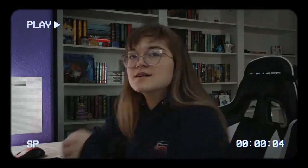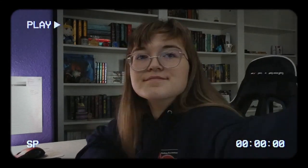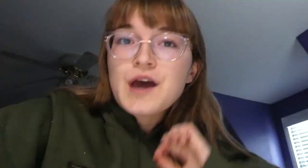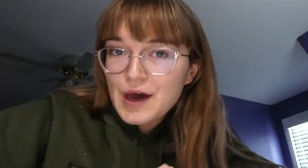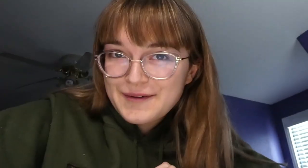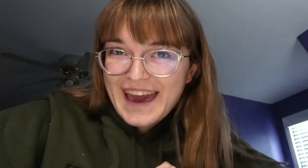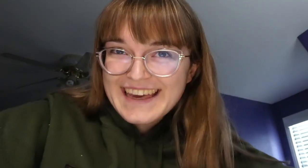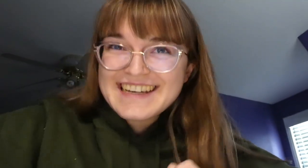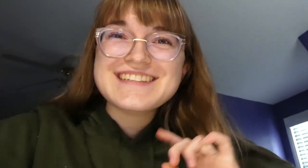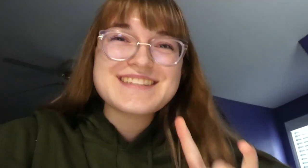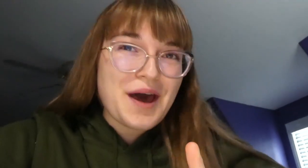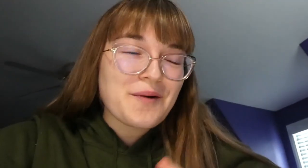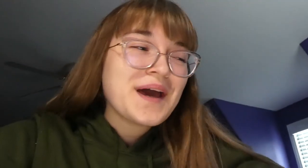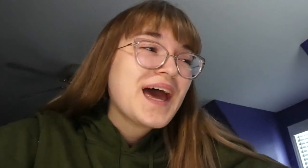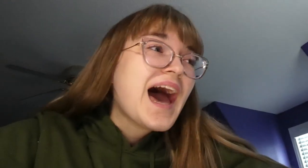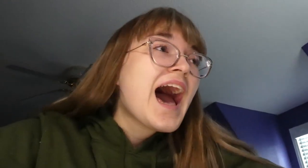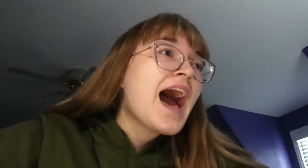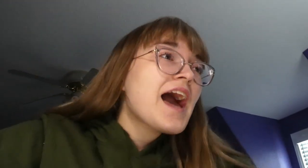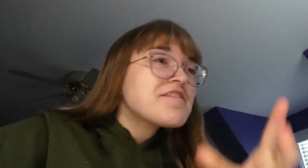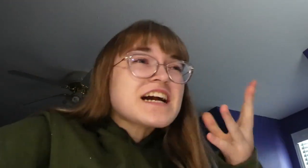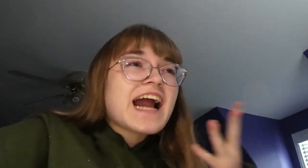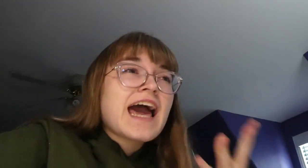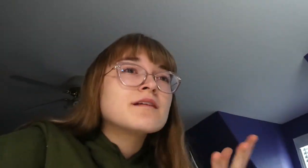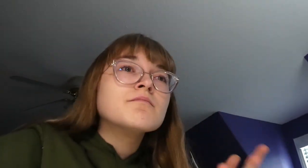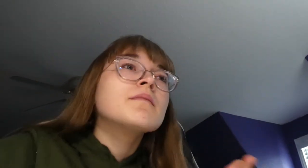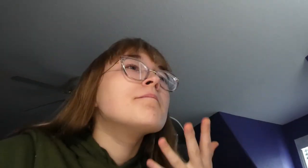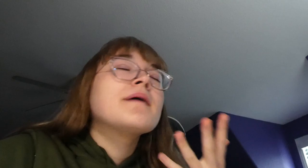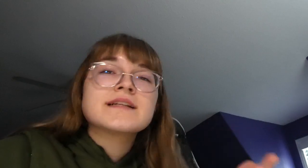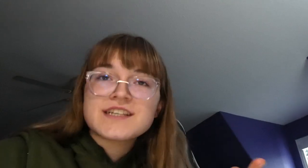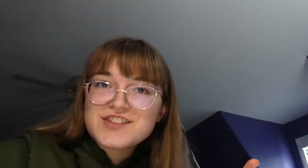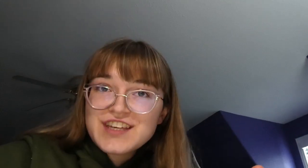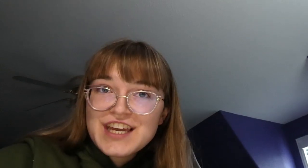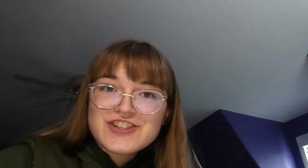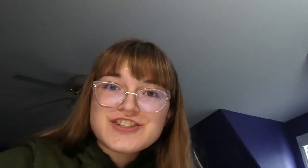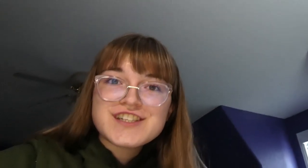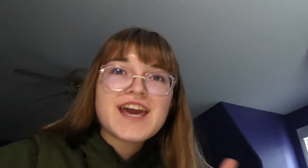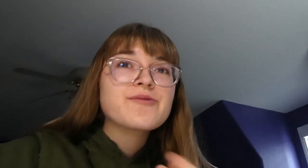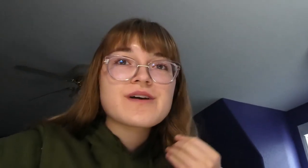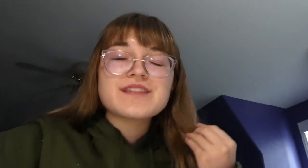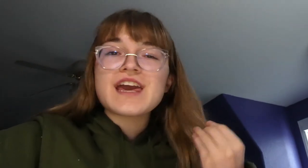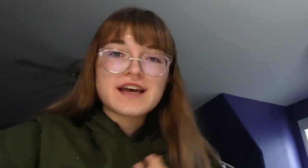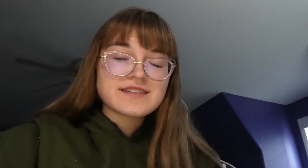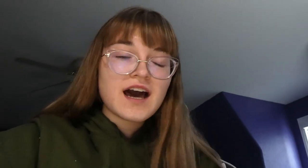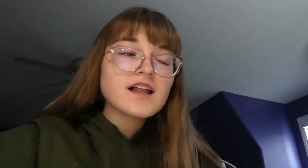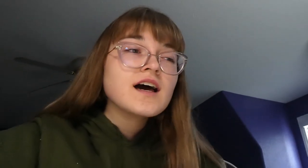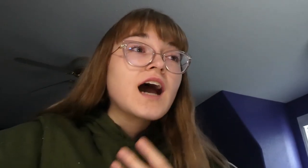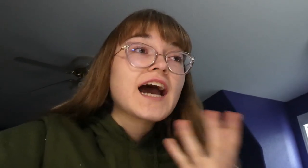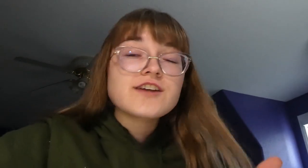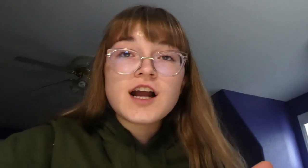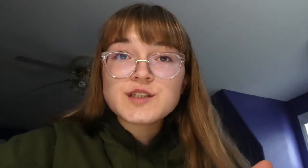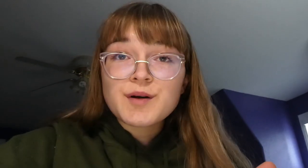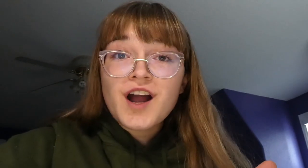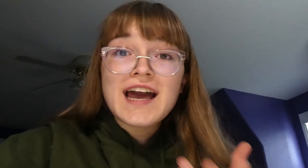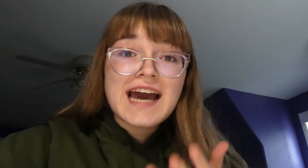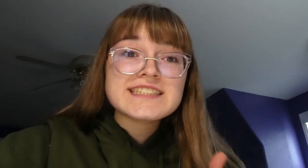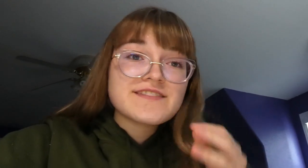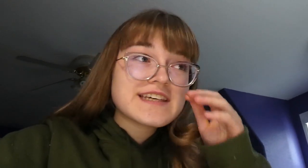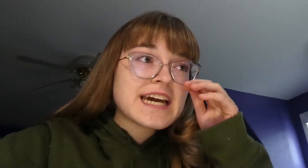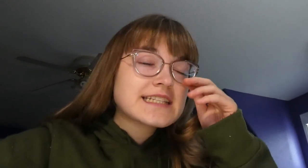Okay, so I feel like I had a momentous occasion today with ASL. I talked tomorrow, I asked if he had